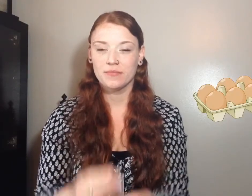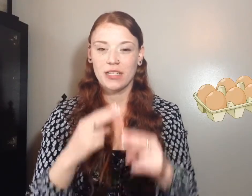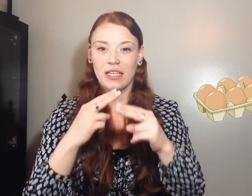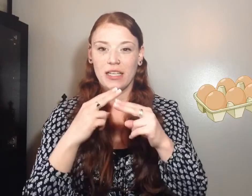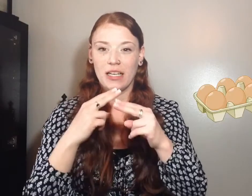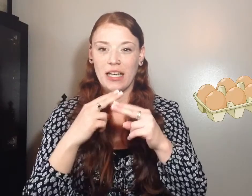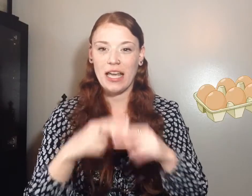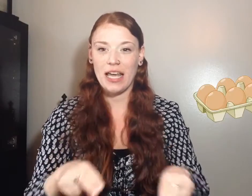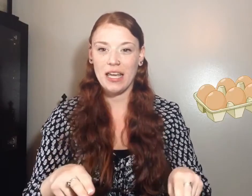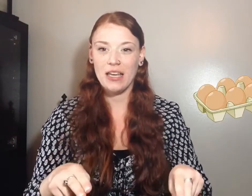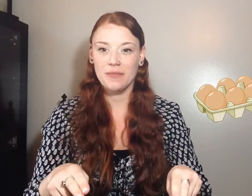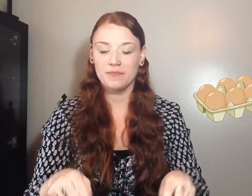Egg.